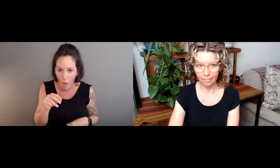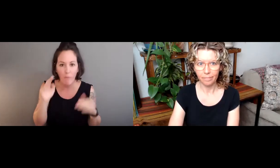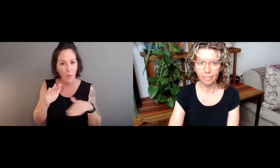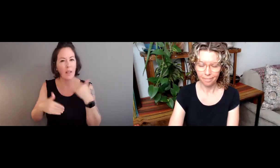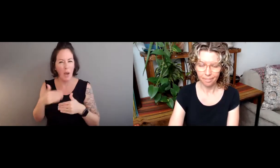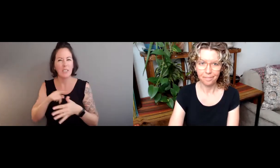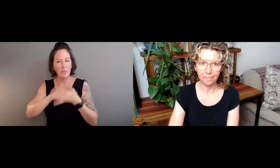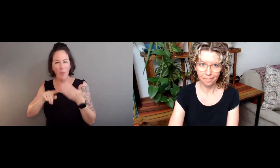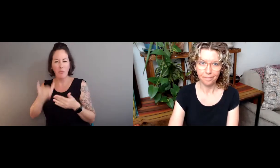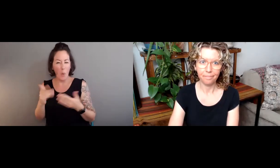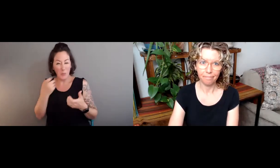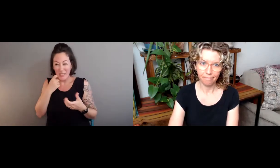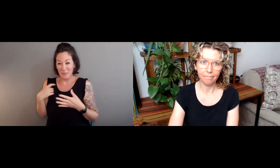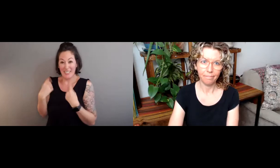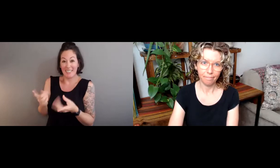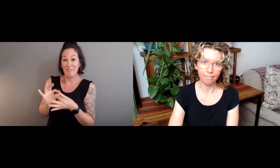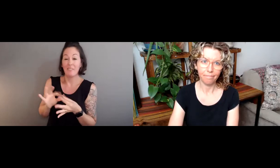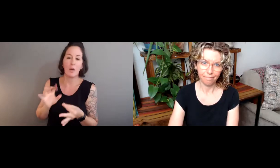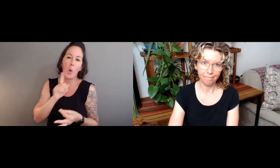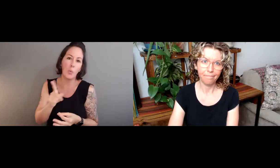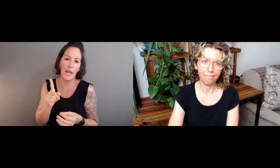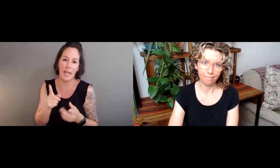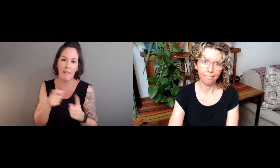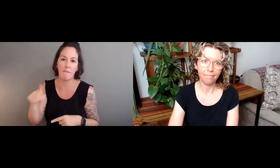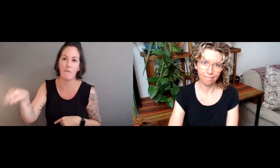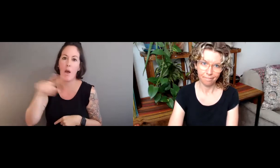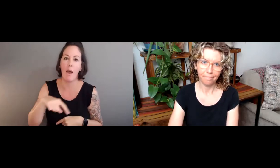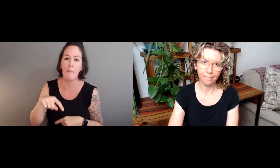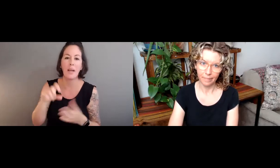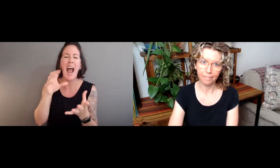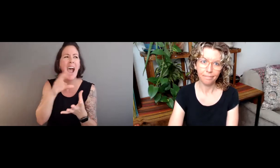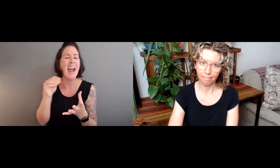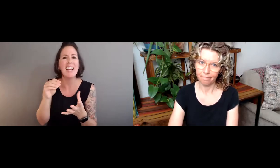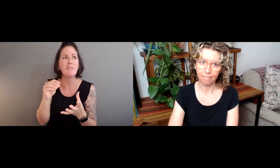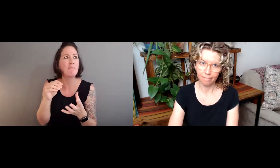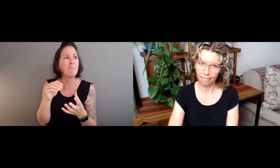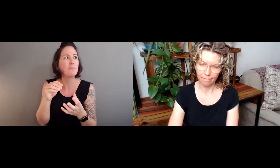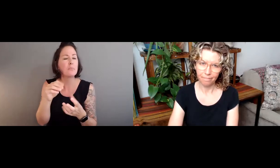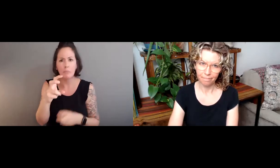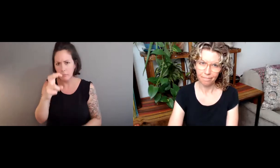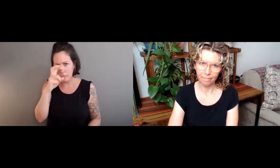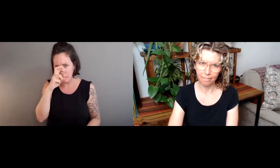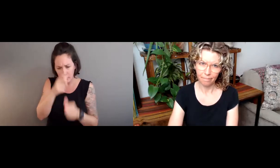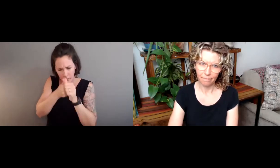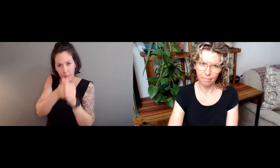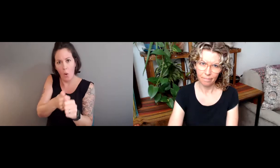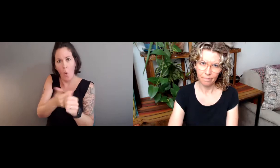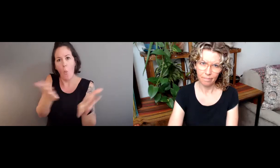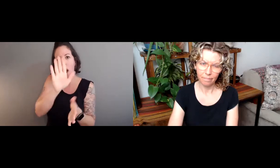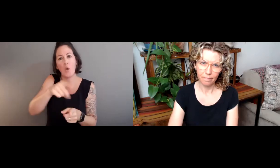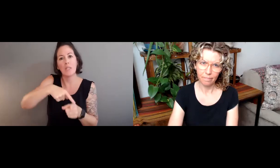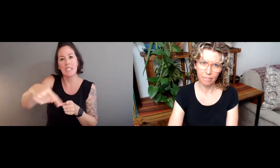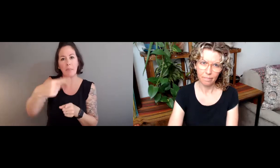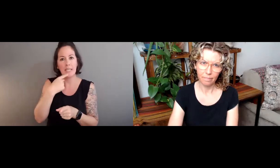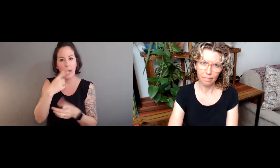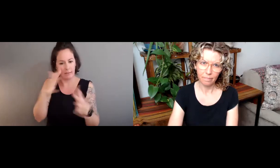And we can't just focus on the end results. We have to think about the entire process. And so what I've said before really comes from my learning